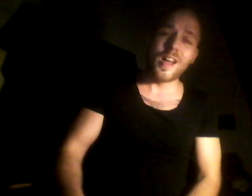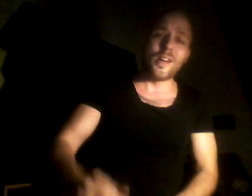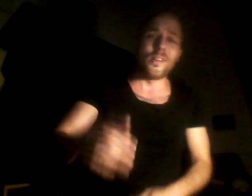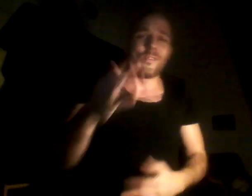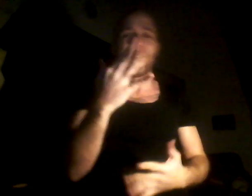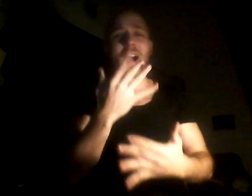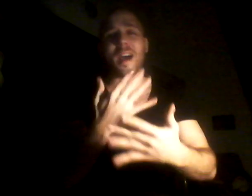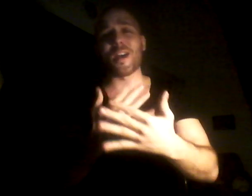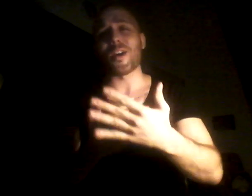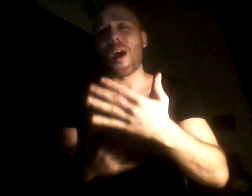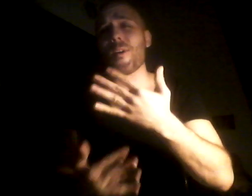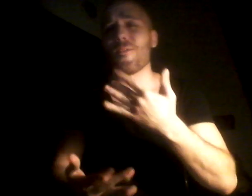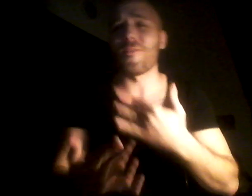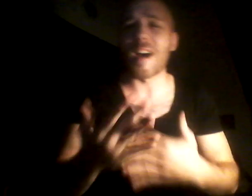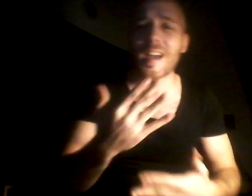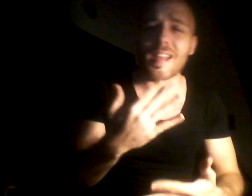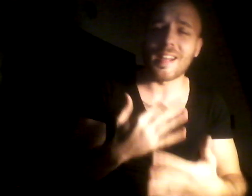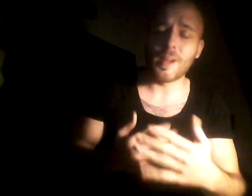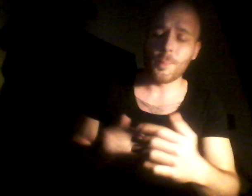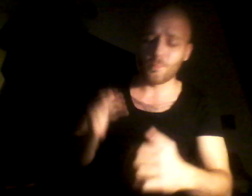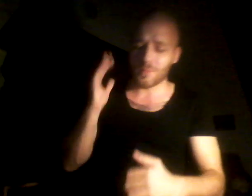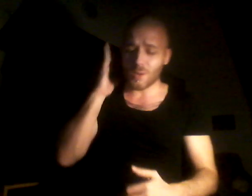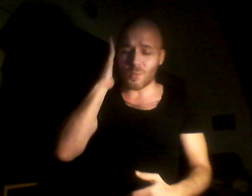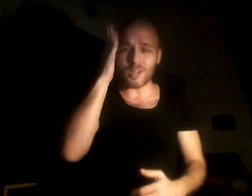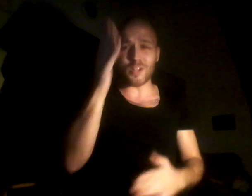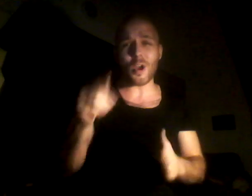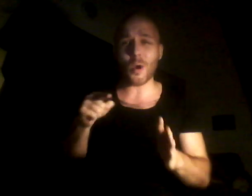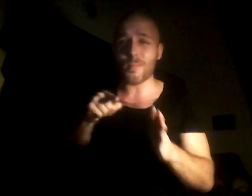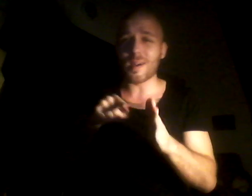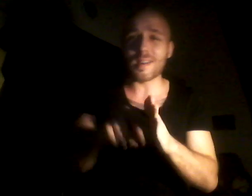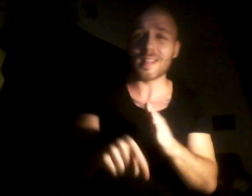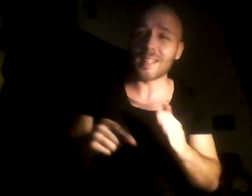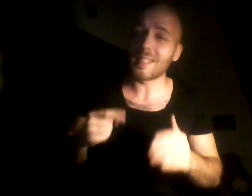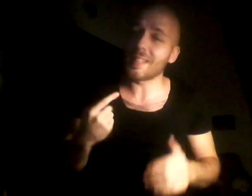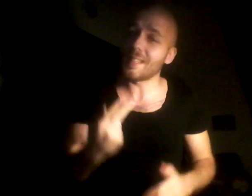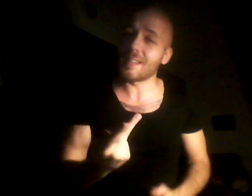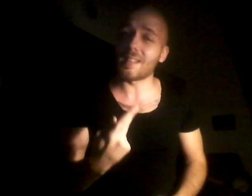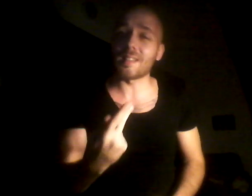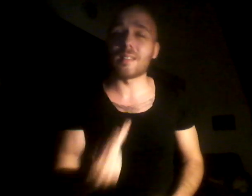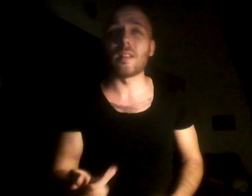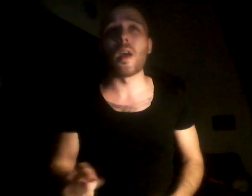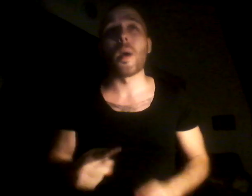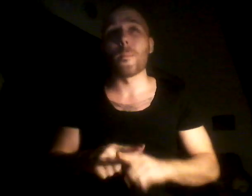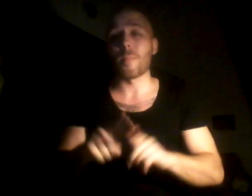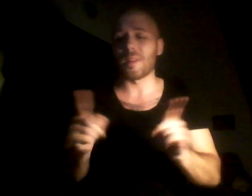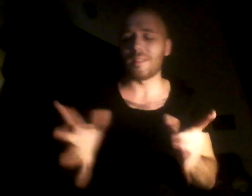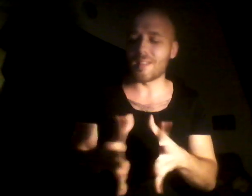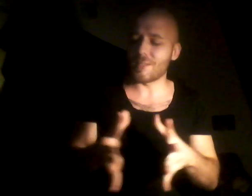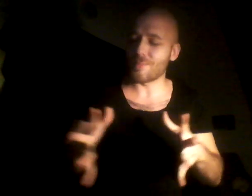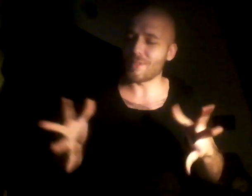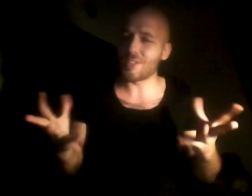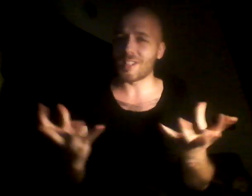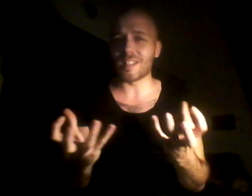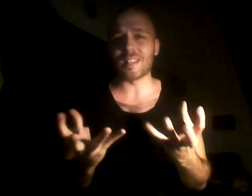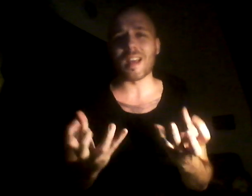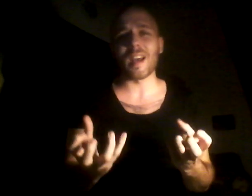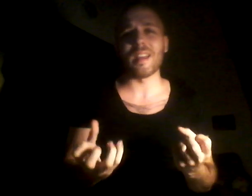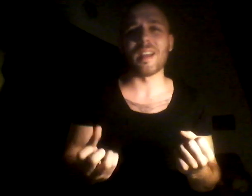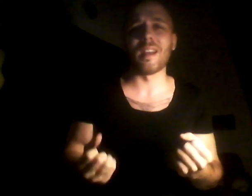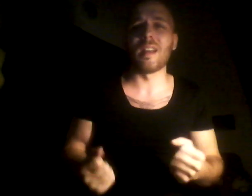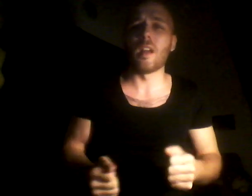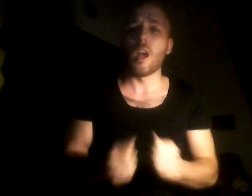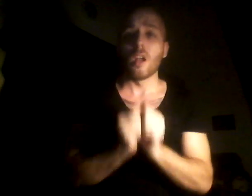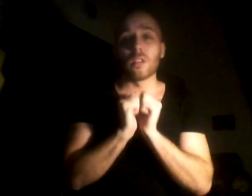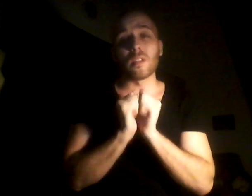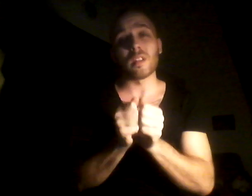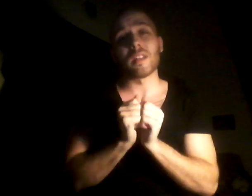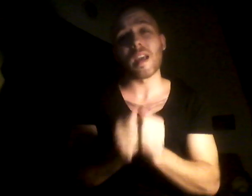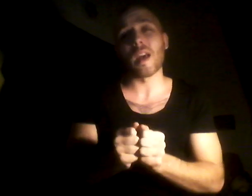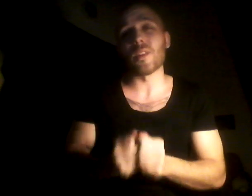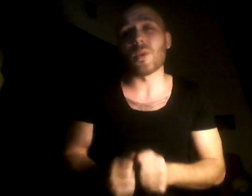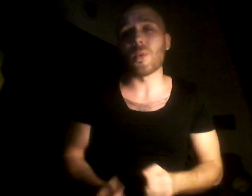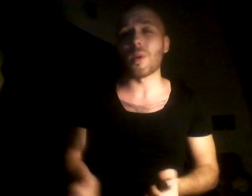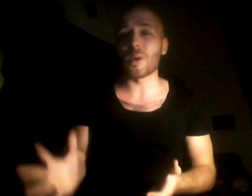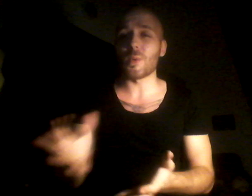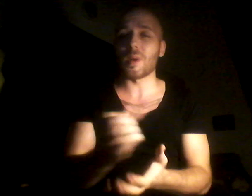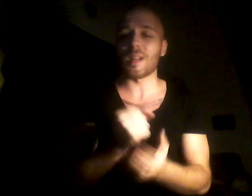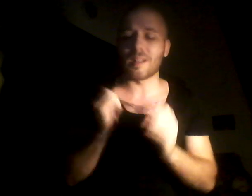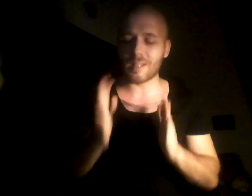Fire on fire When nobody cares With this much desire Together we'll win